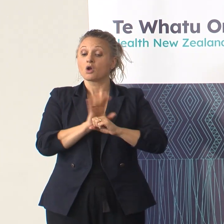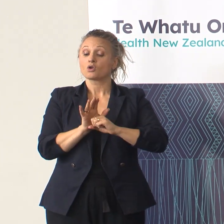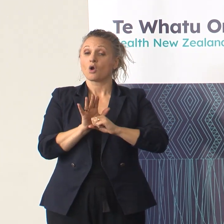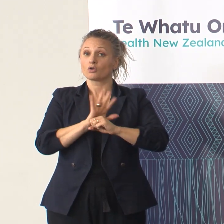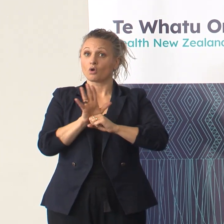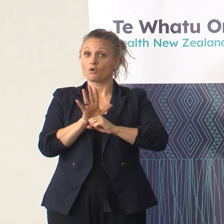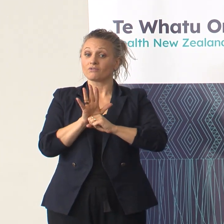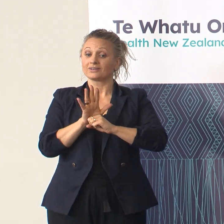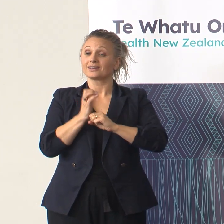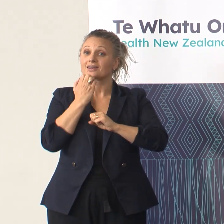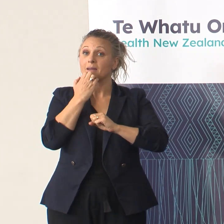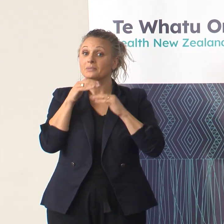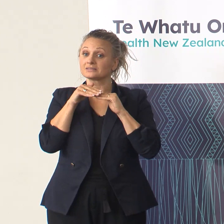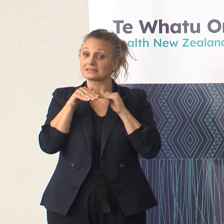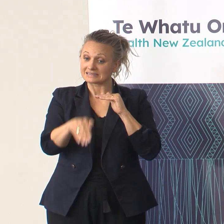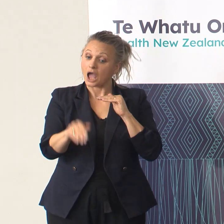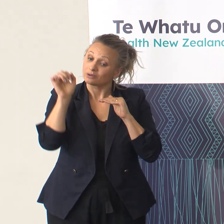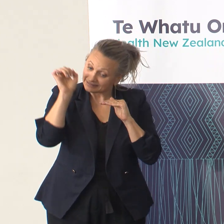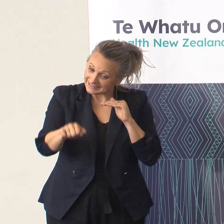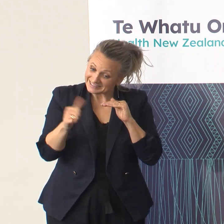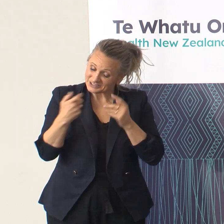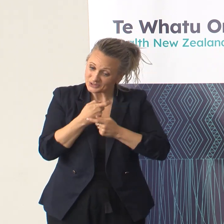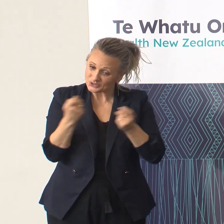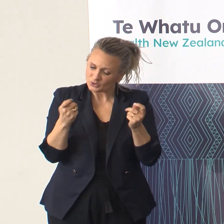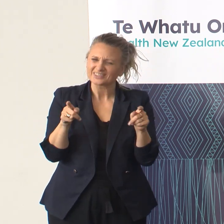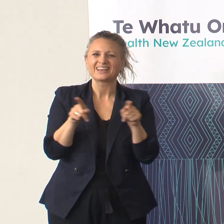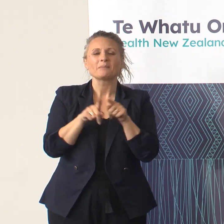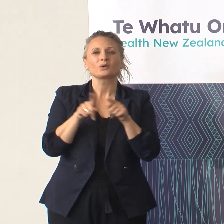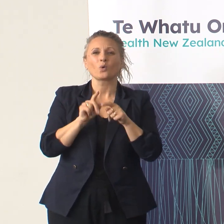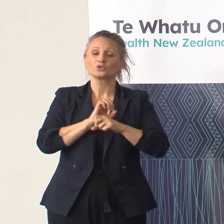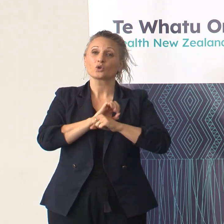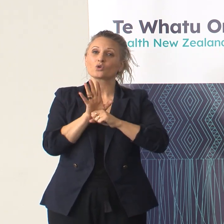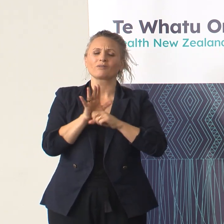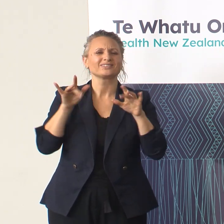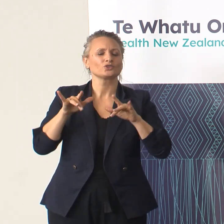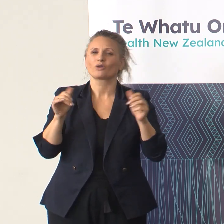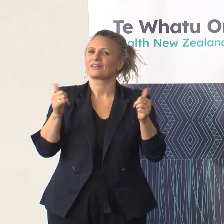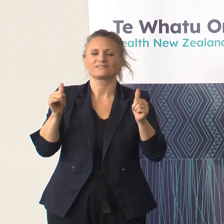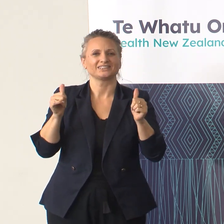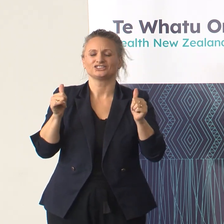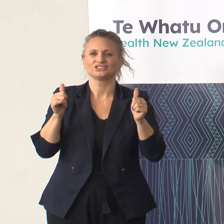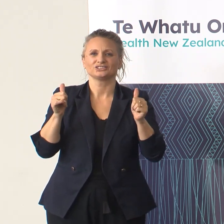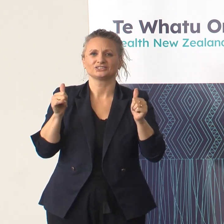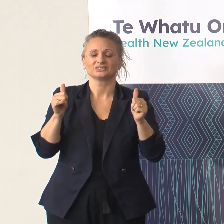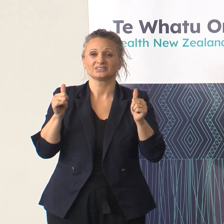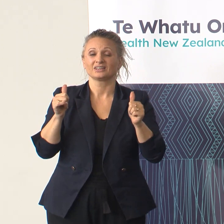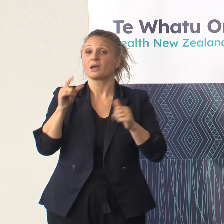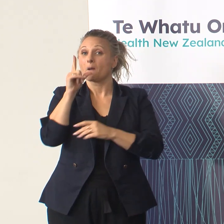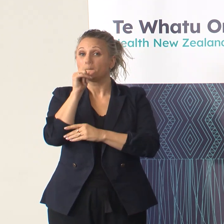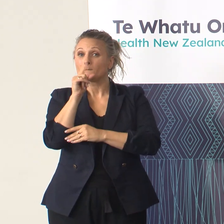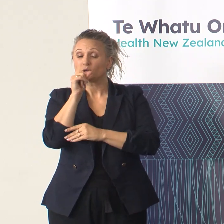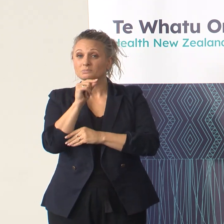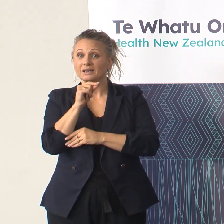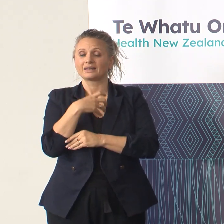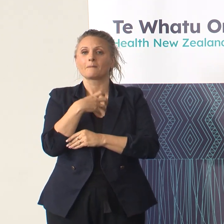and that is clearly good news, this pandemic still has some way to run. There remains the potential for a resurgence in COVID